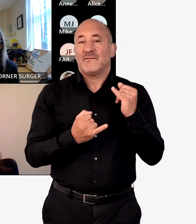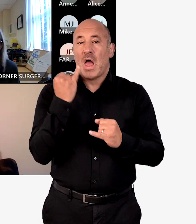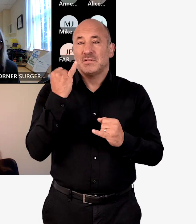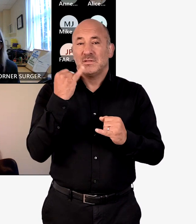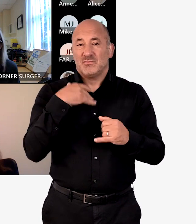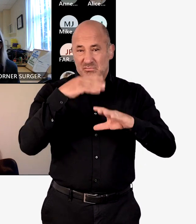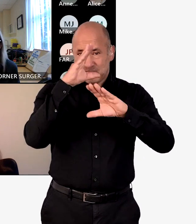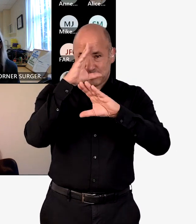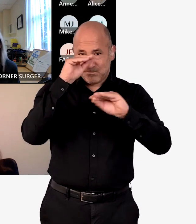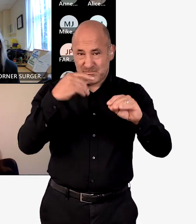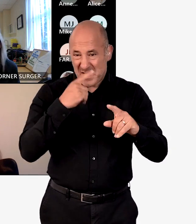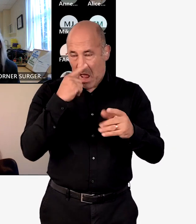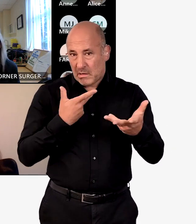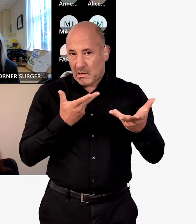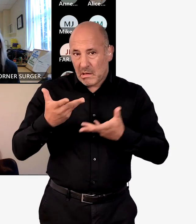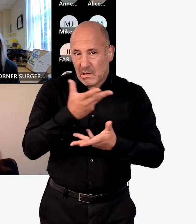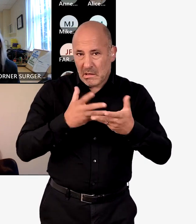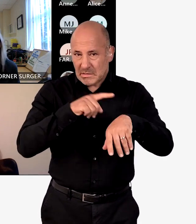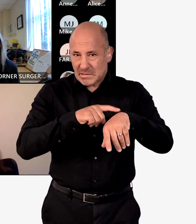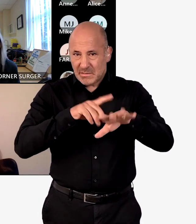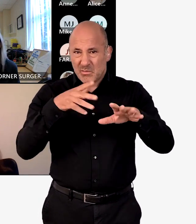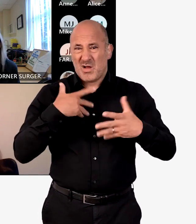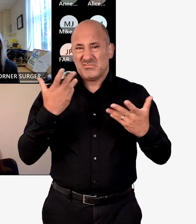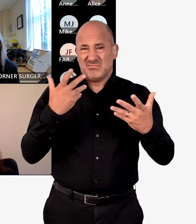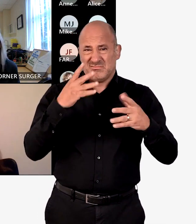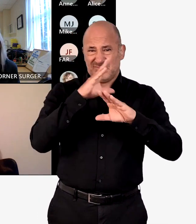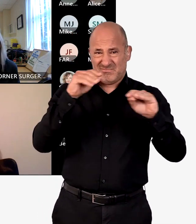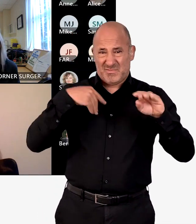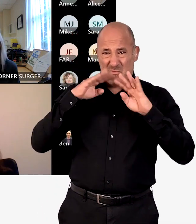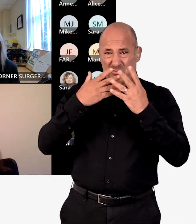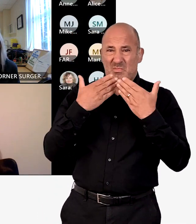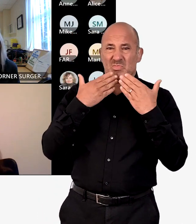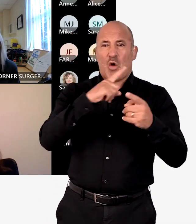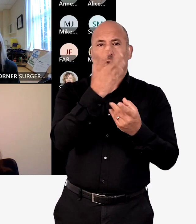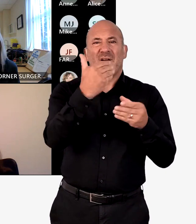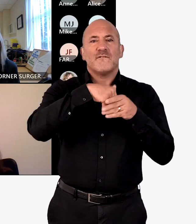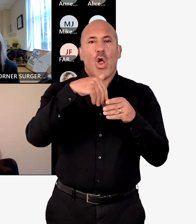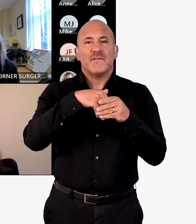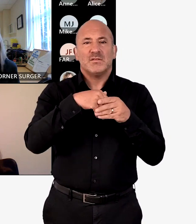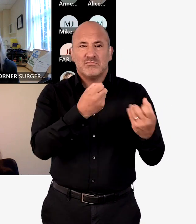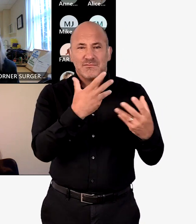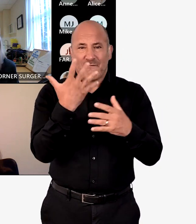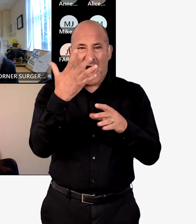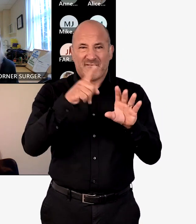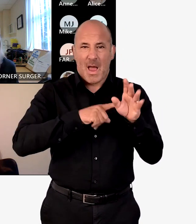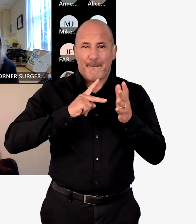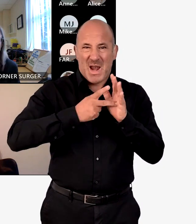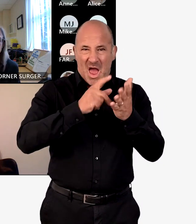And then just finally, because want to make sure that we've got some time for conversation, I wanted on behalf of the board to thank all of the